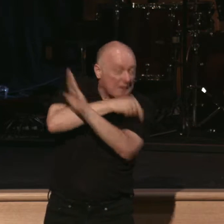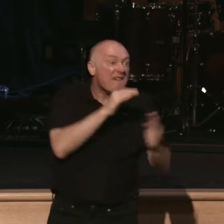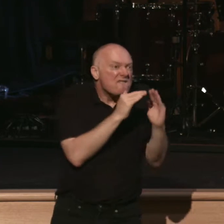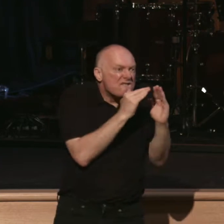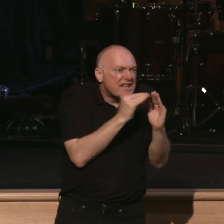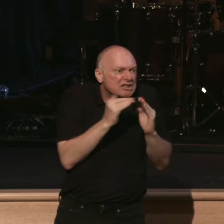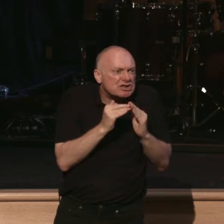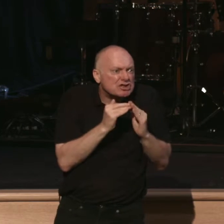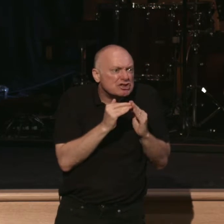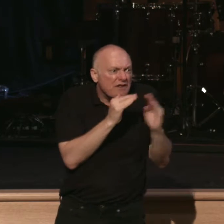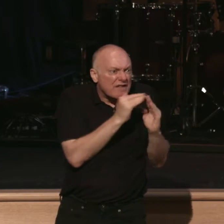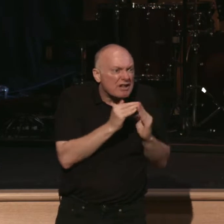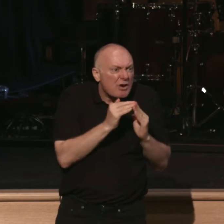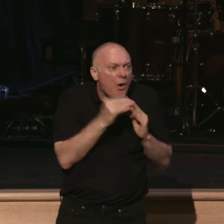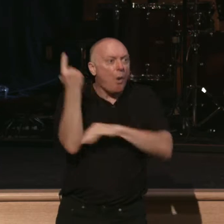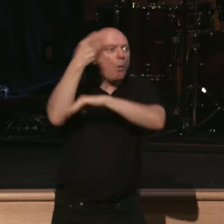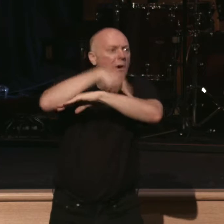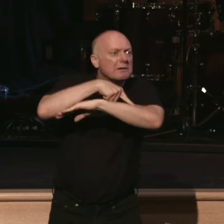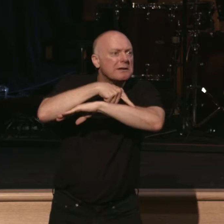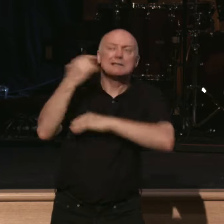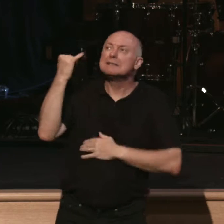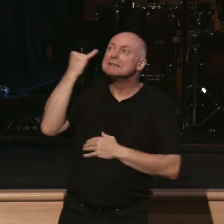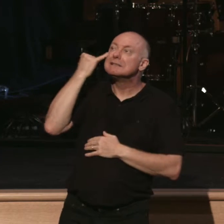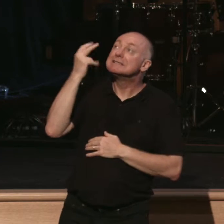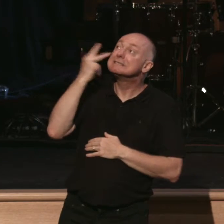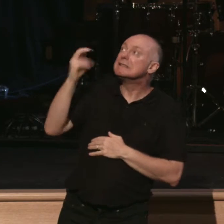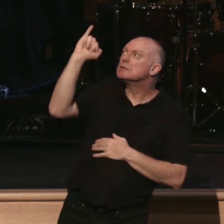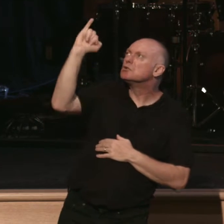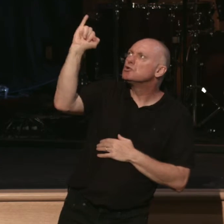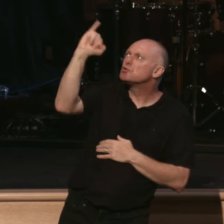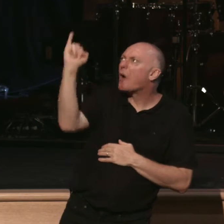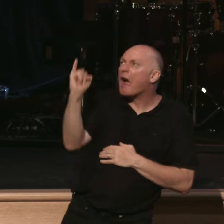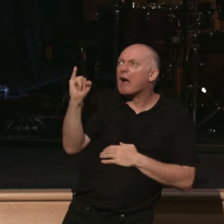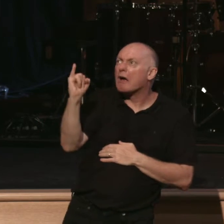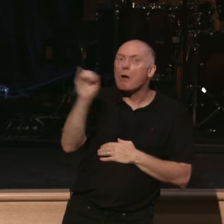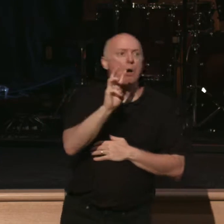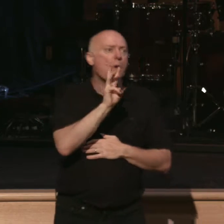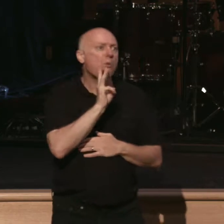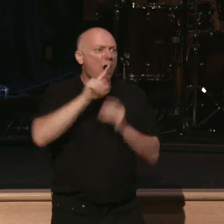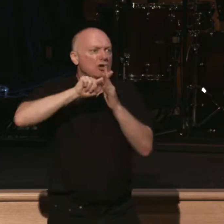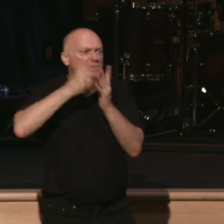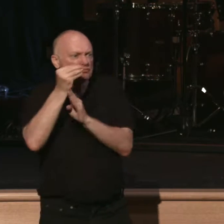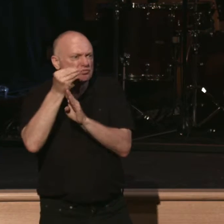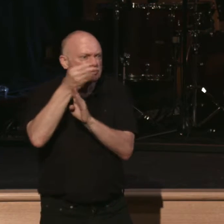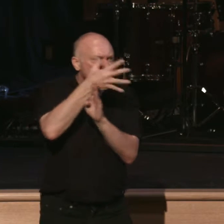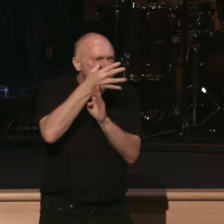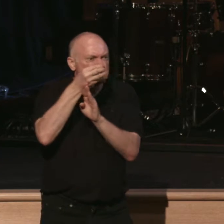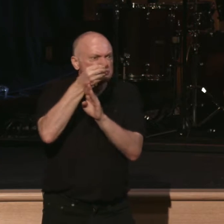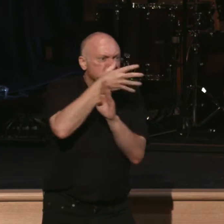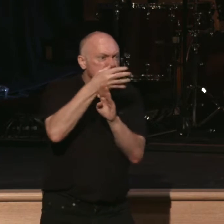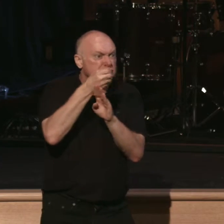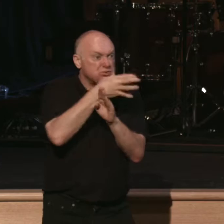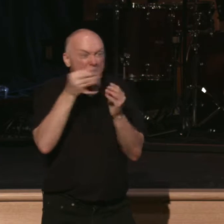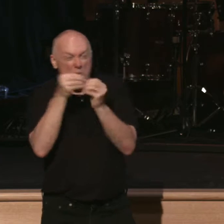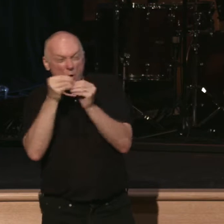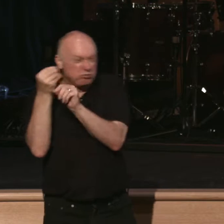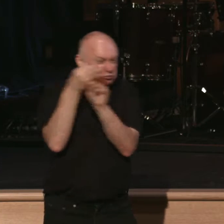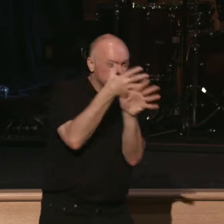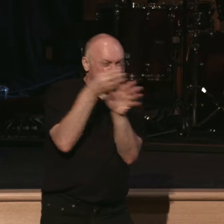And one day there's a crack in the dam. And water starts to spray out. And then water is pouring down into the village and flooding the place